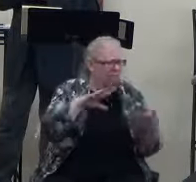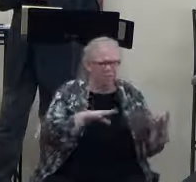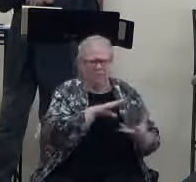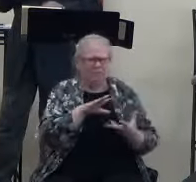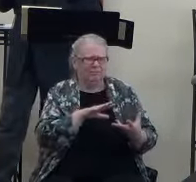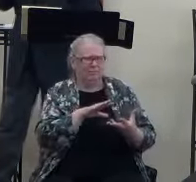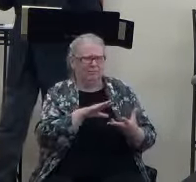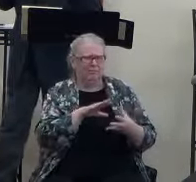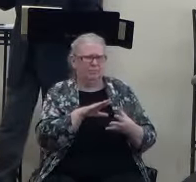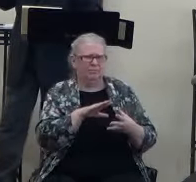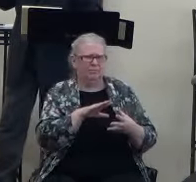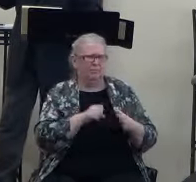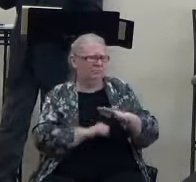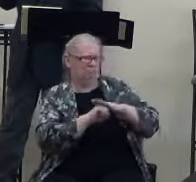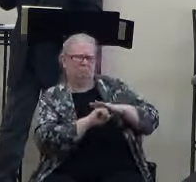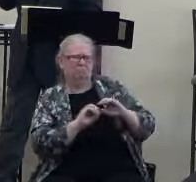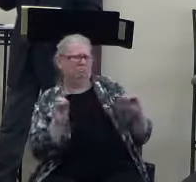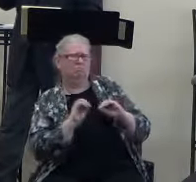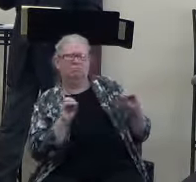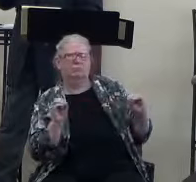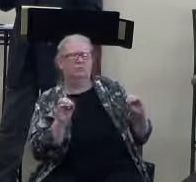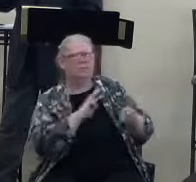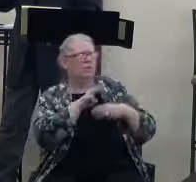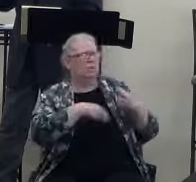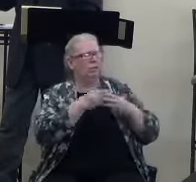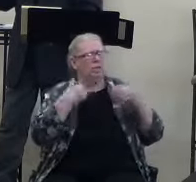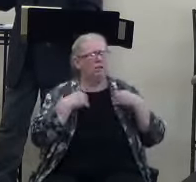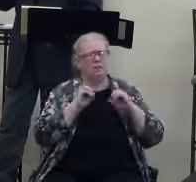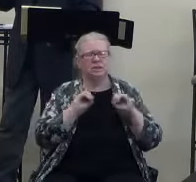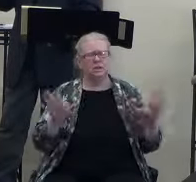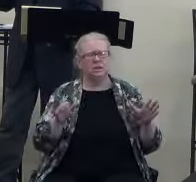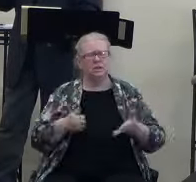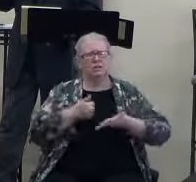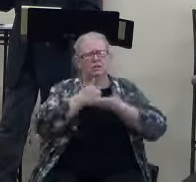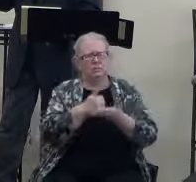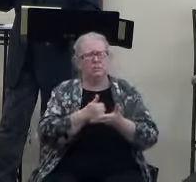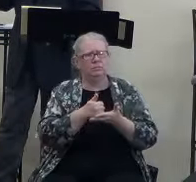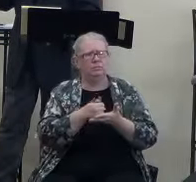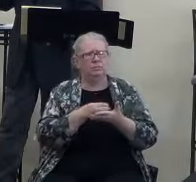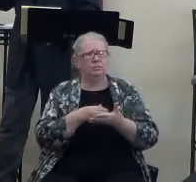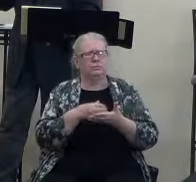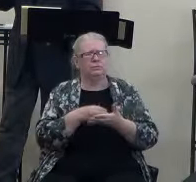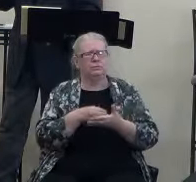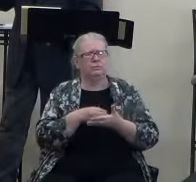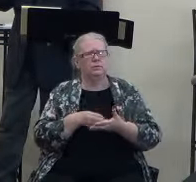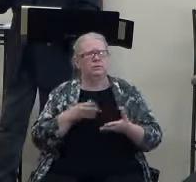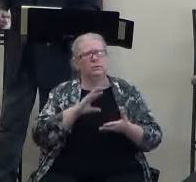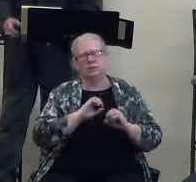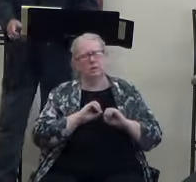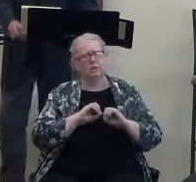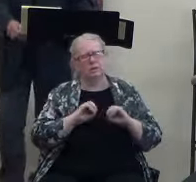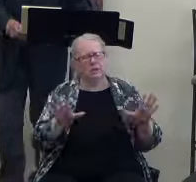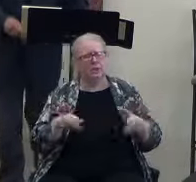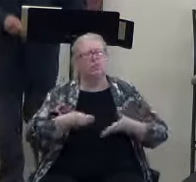The world has nothing to offer you and I. But we've got a whole lot to offer them. The world's full